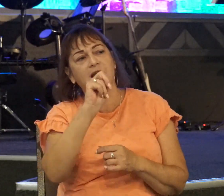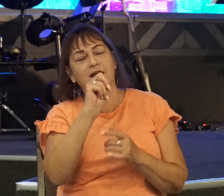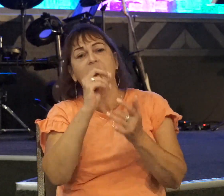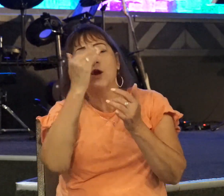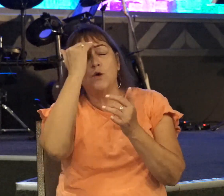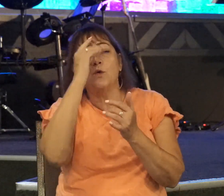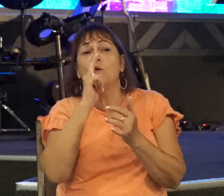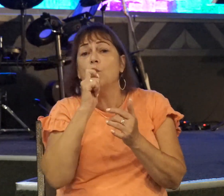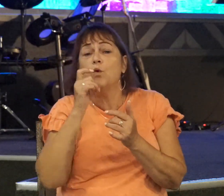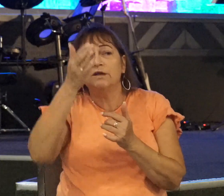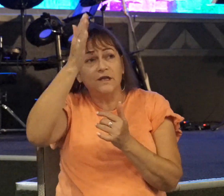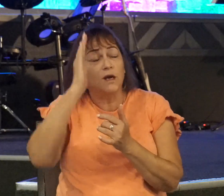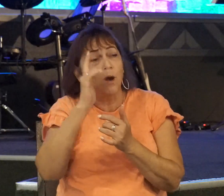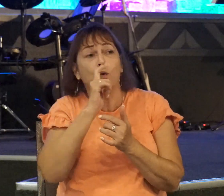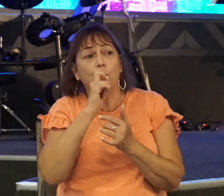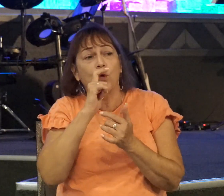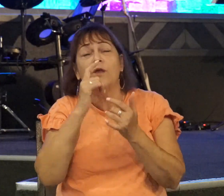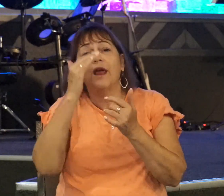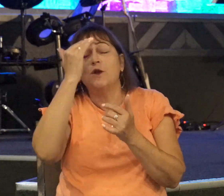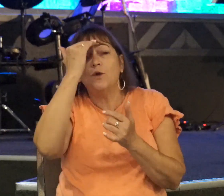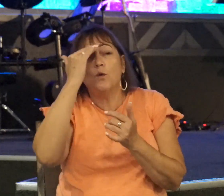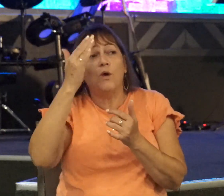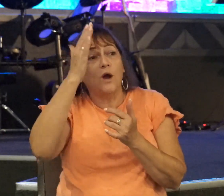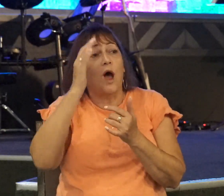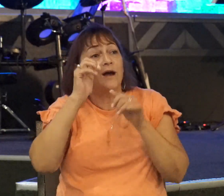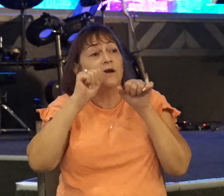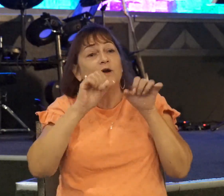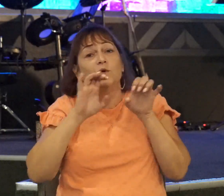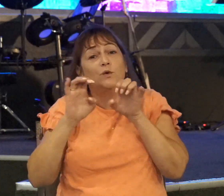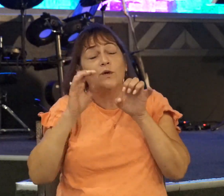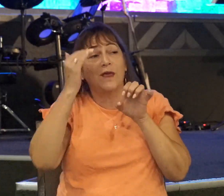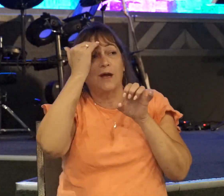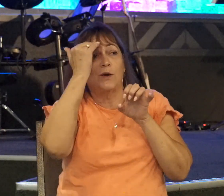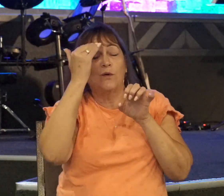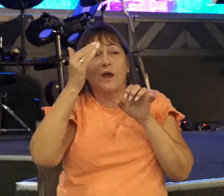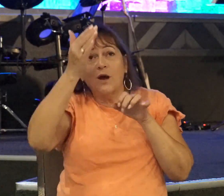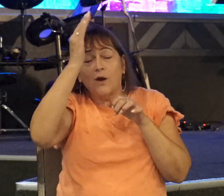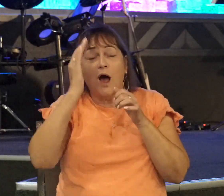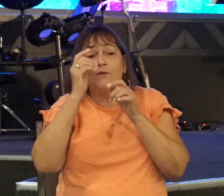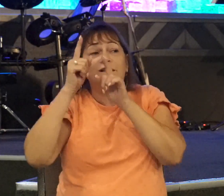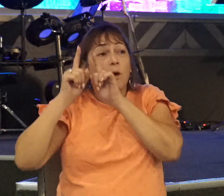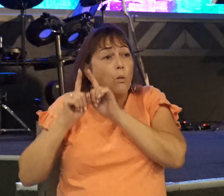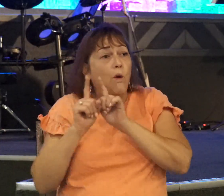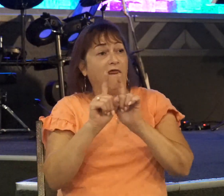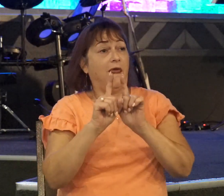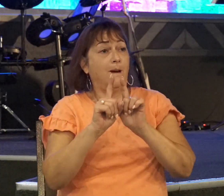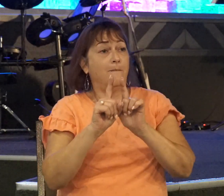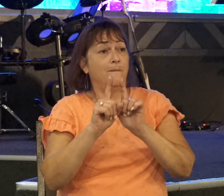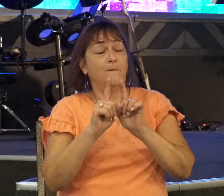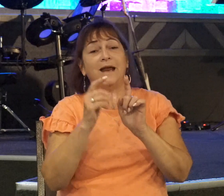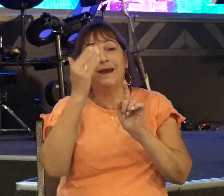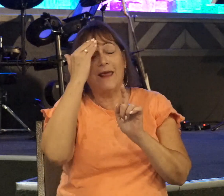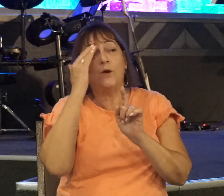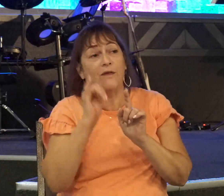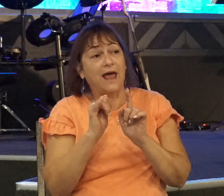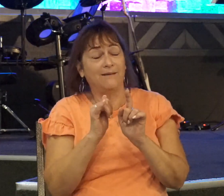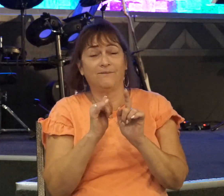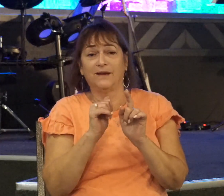what their God could do. They knew God was with them. It's no wonder that